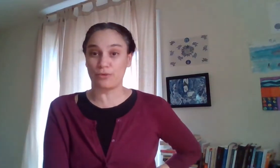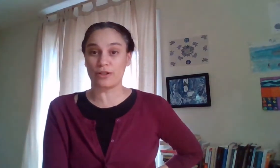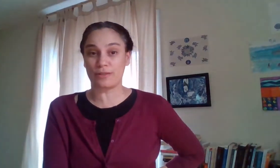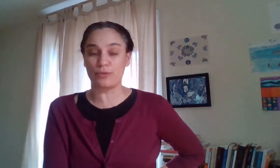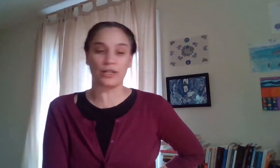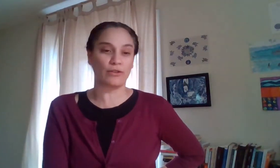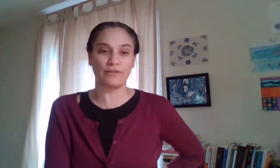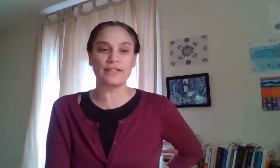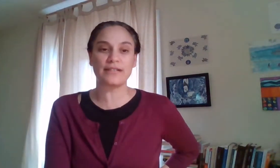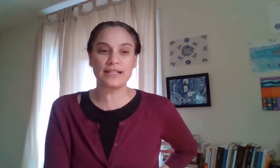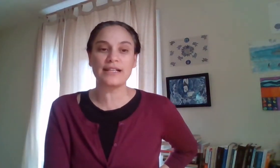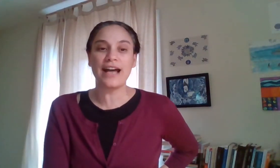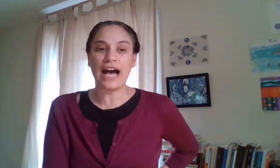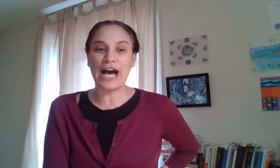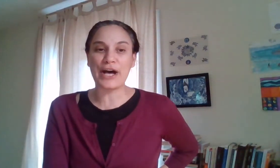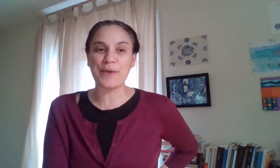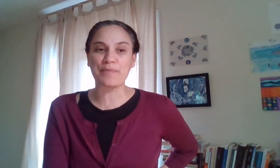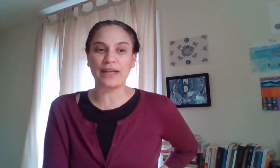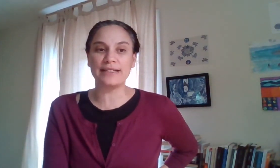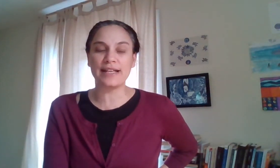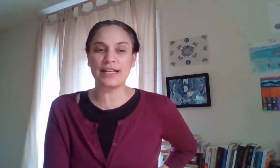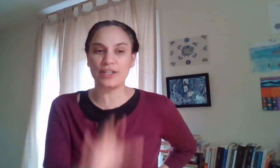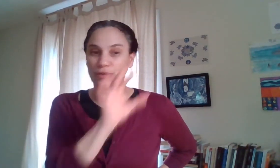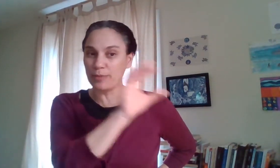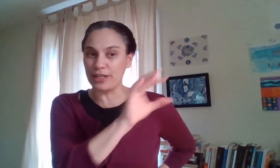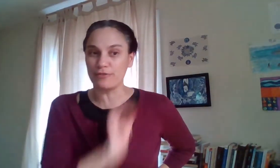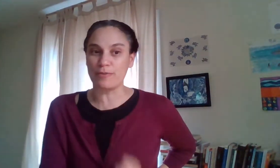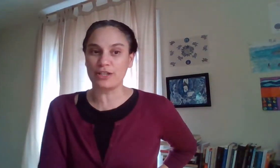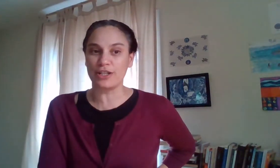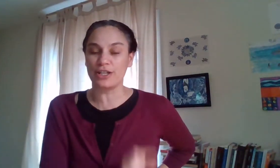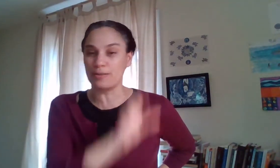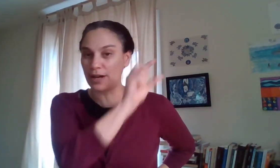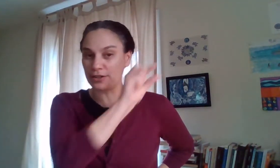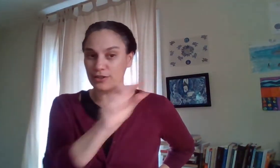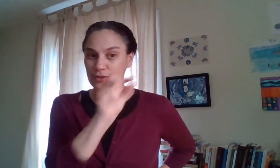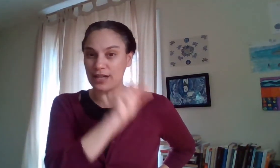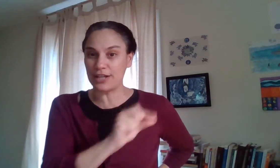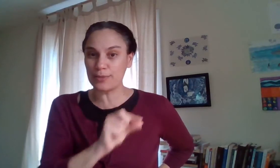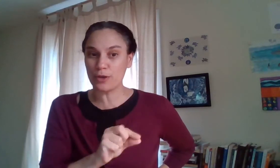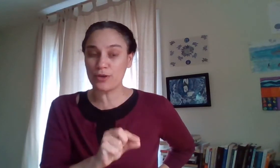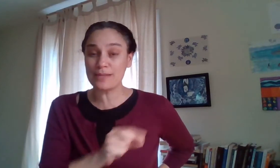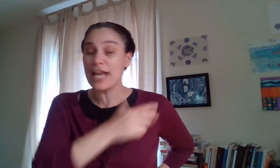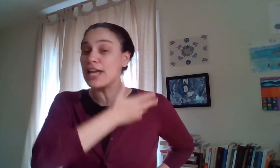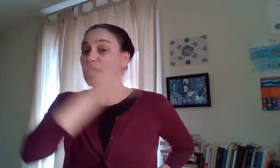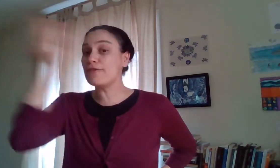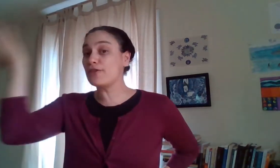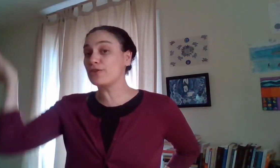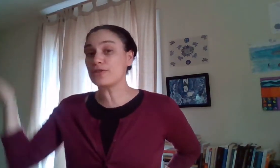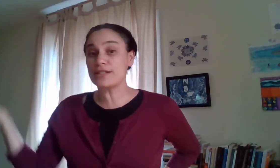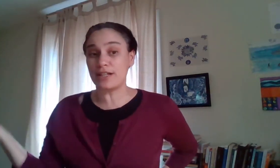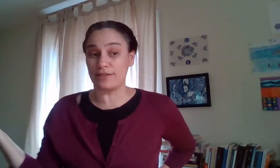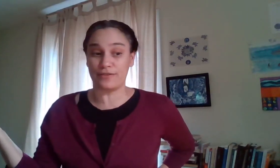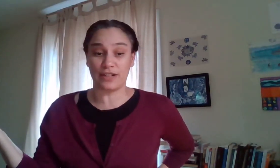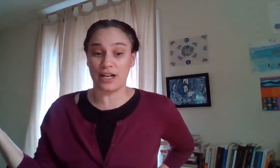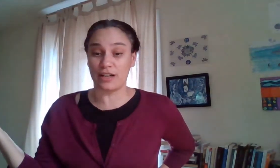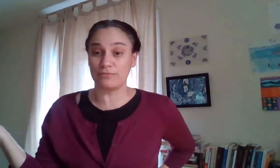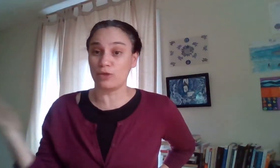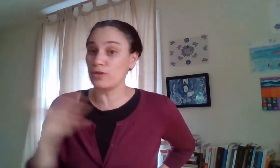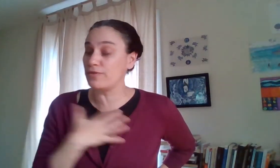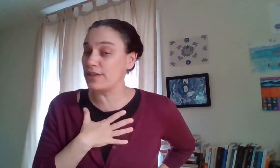workbook and all of these things um and then there will be information here about those other programs if you yourself uh don't feel